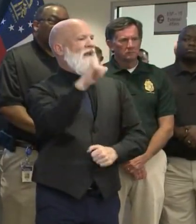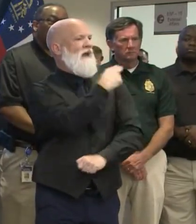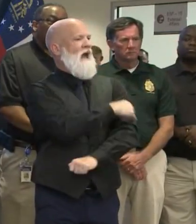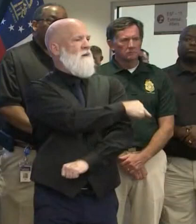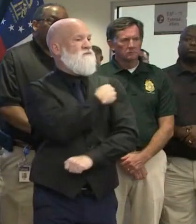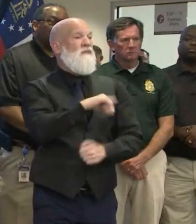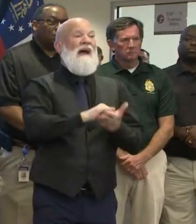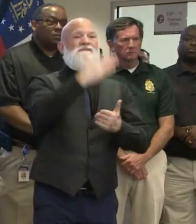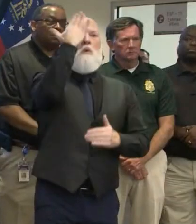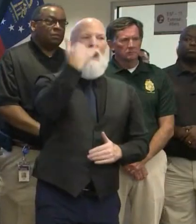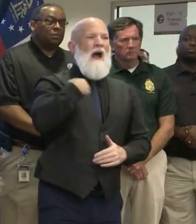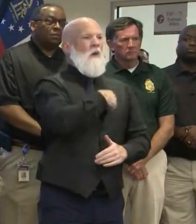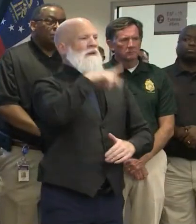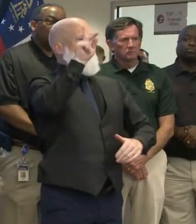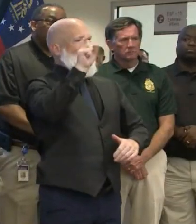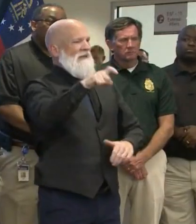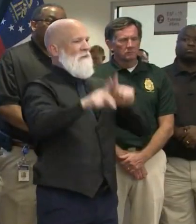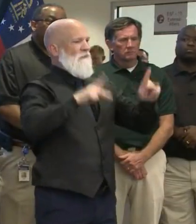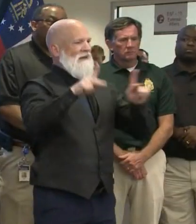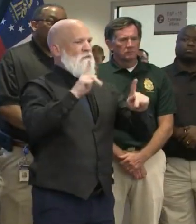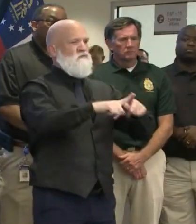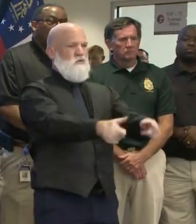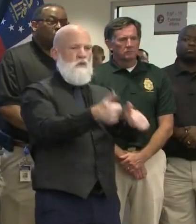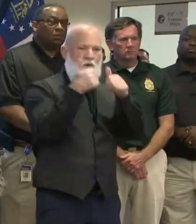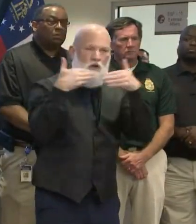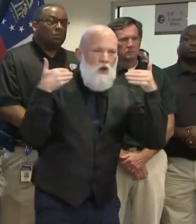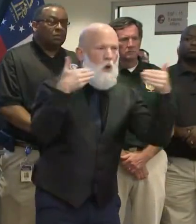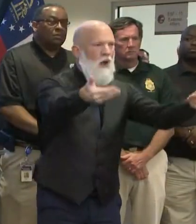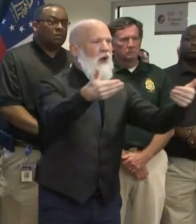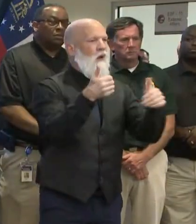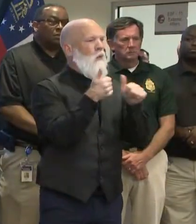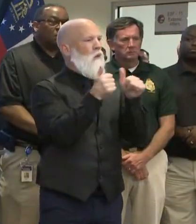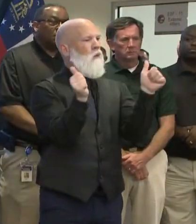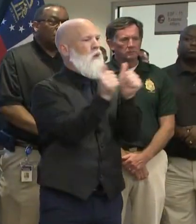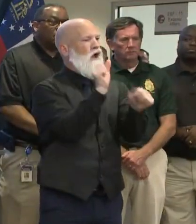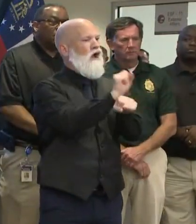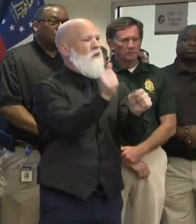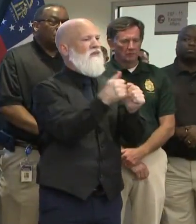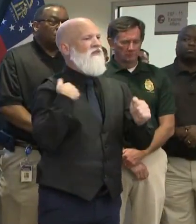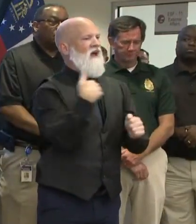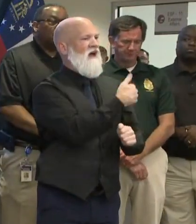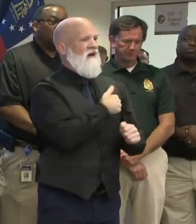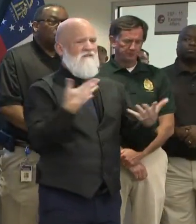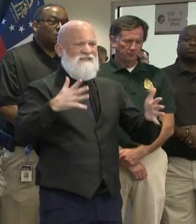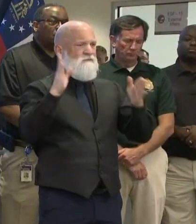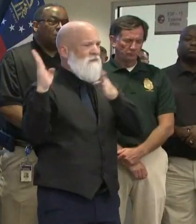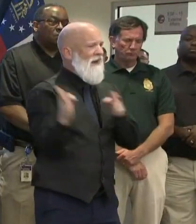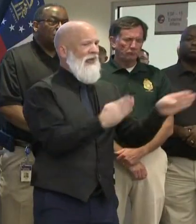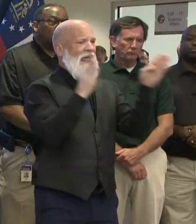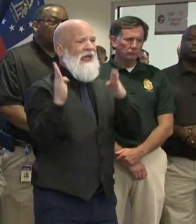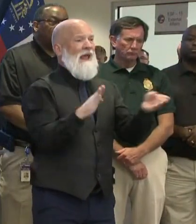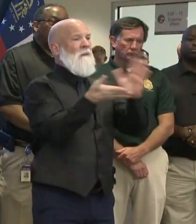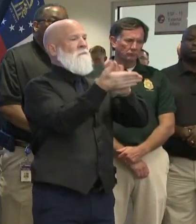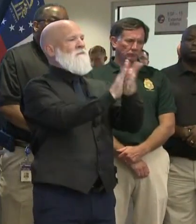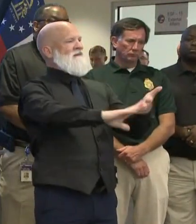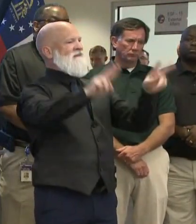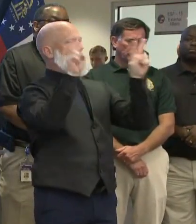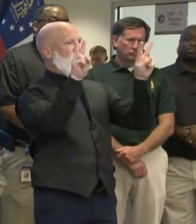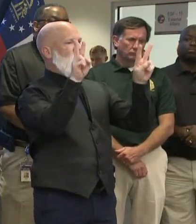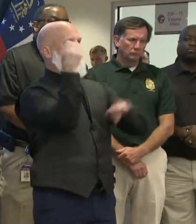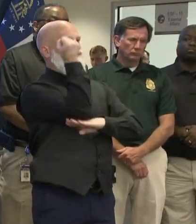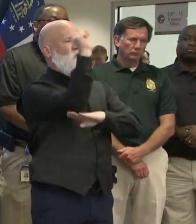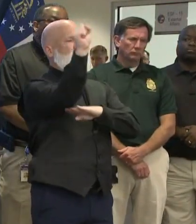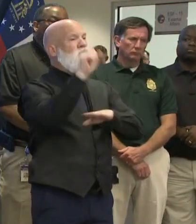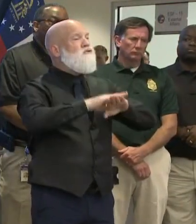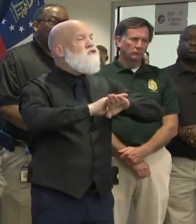on organized, peaceful protest. And don't lie down in the street. Nobody had any